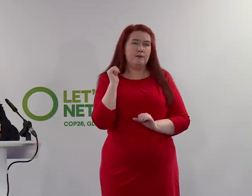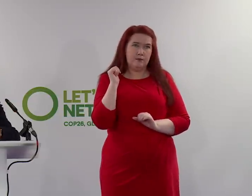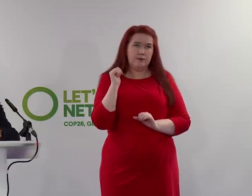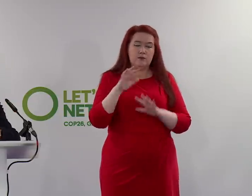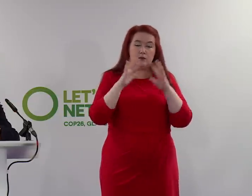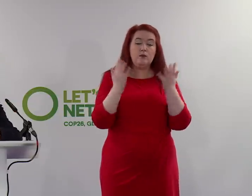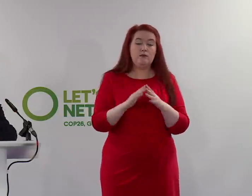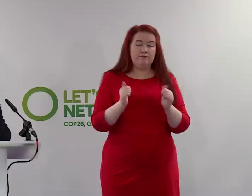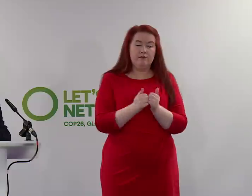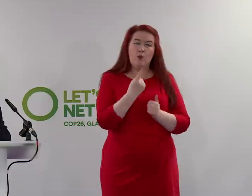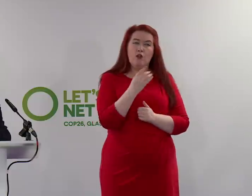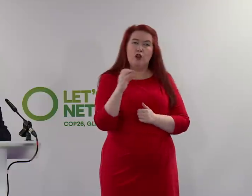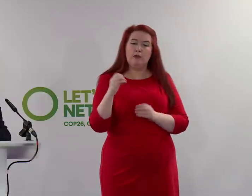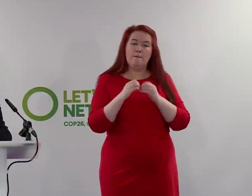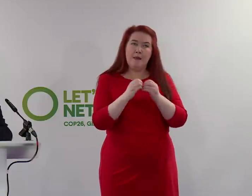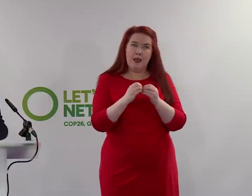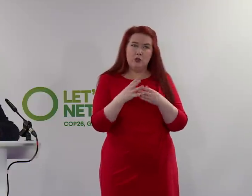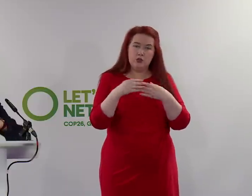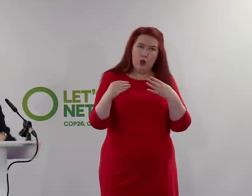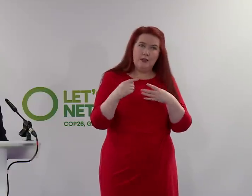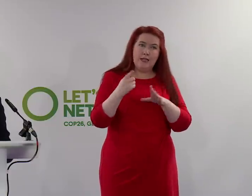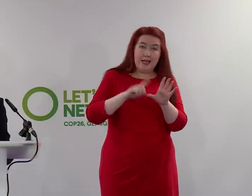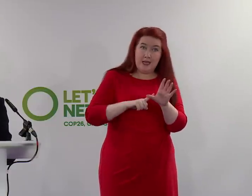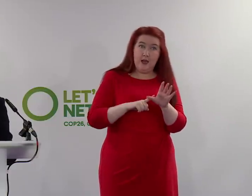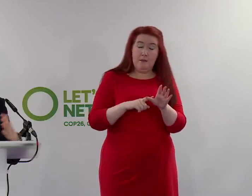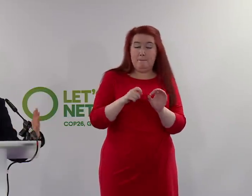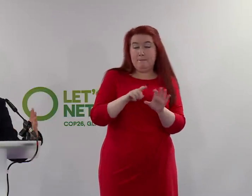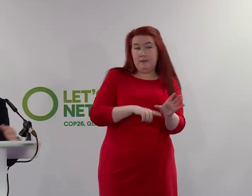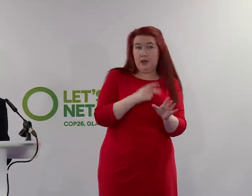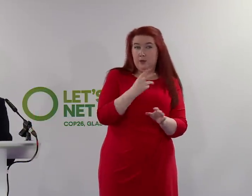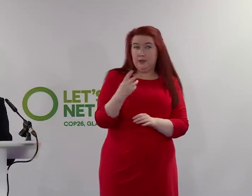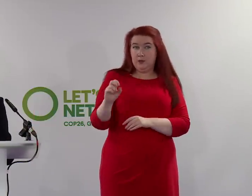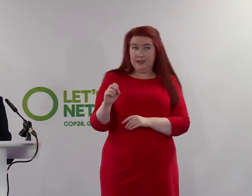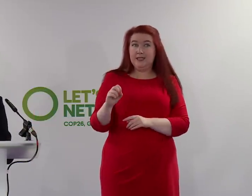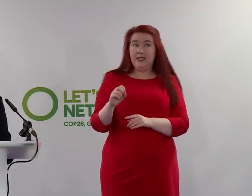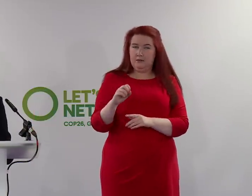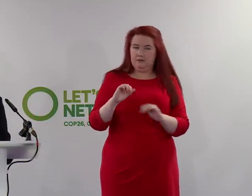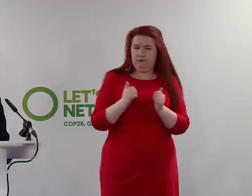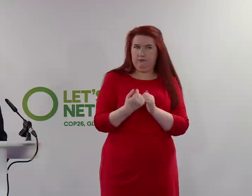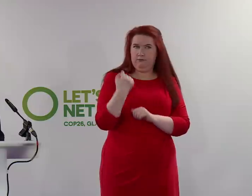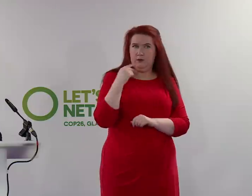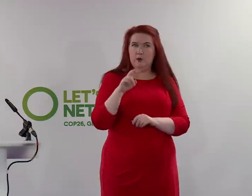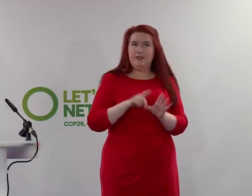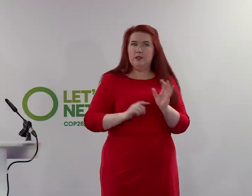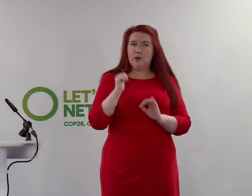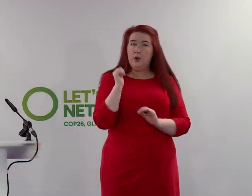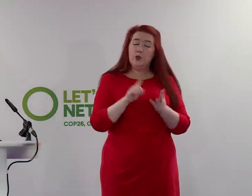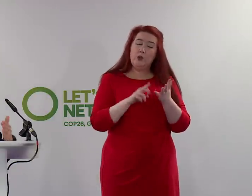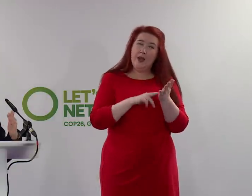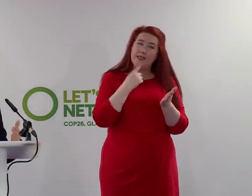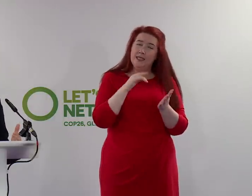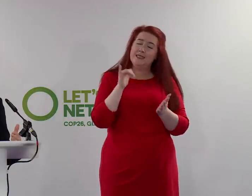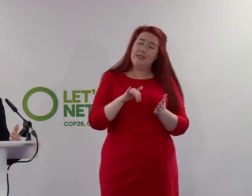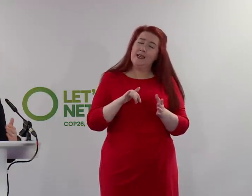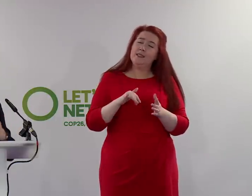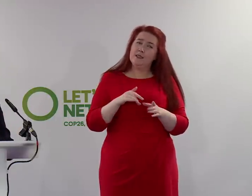billion a year by 2020 climate finance commitment. The UN published a report earlier this week that showed that is on track